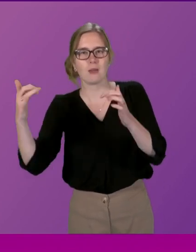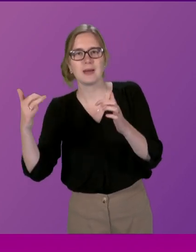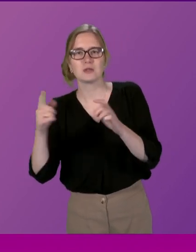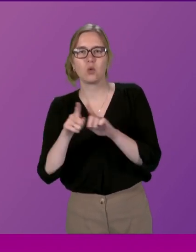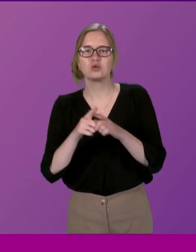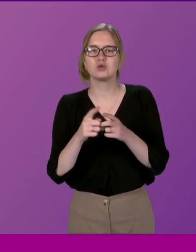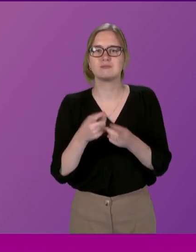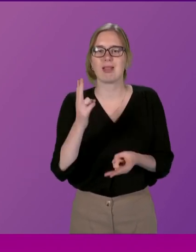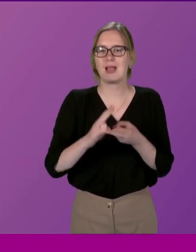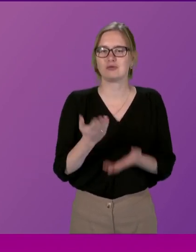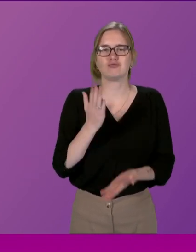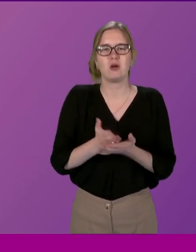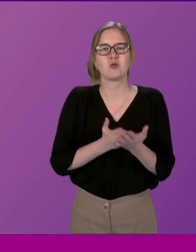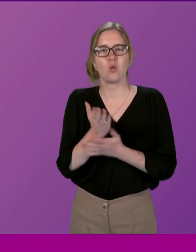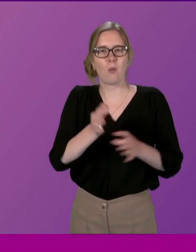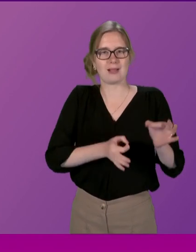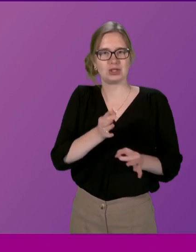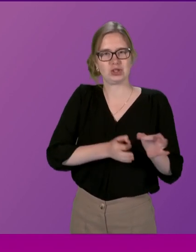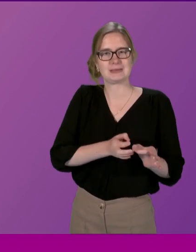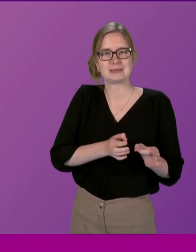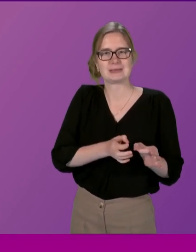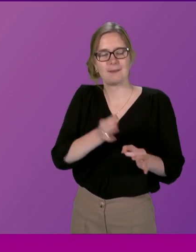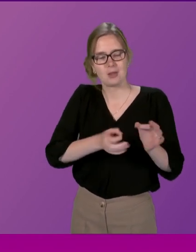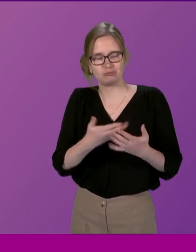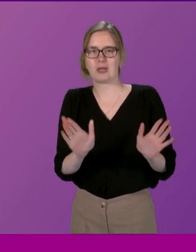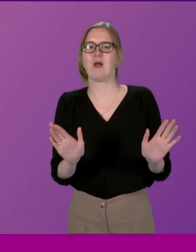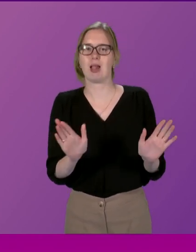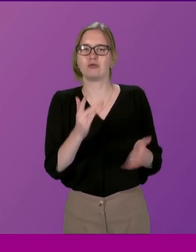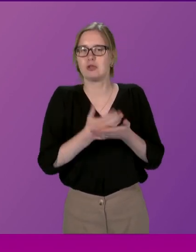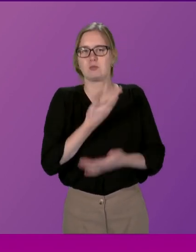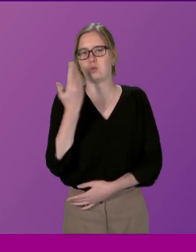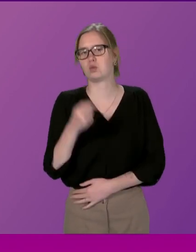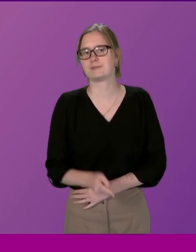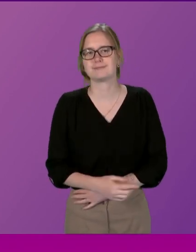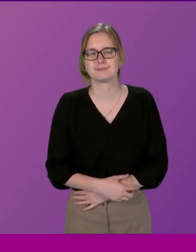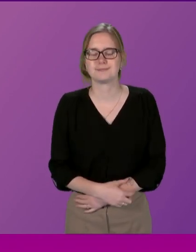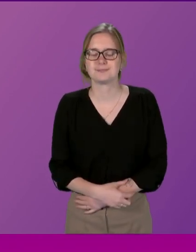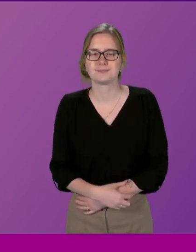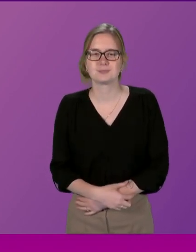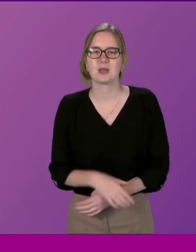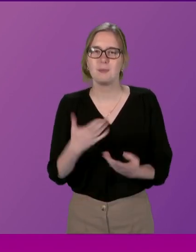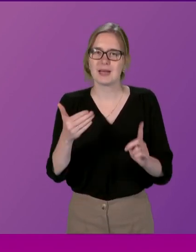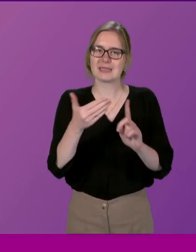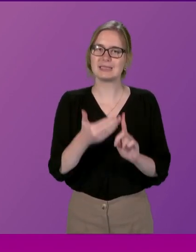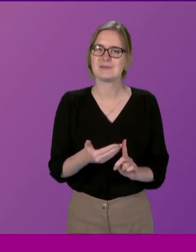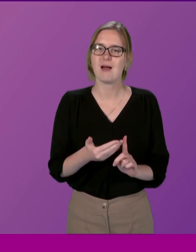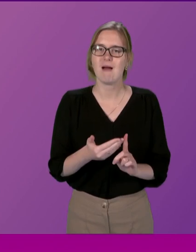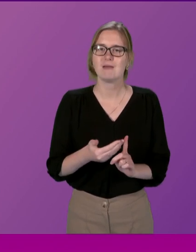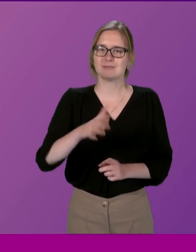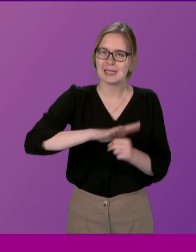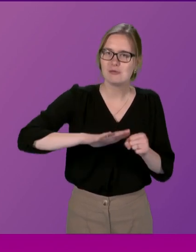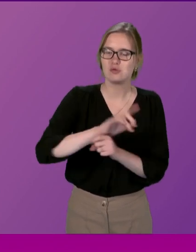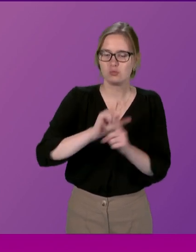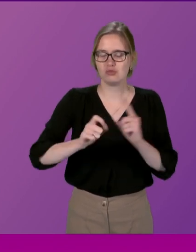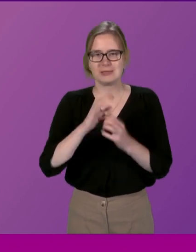lack of trust in politicians and politics in general it identified the areas of the